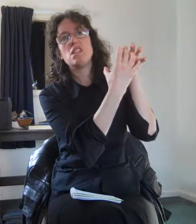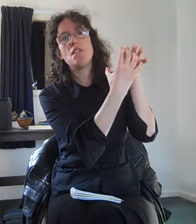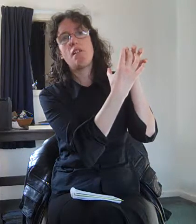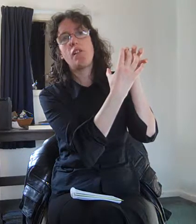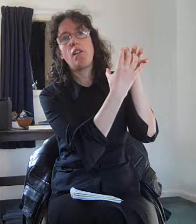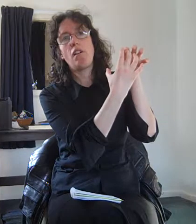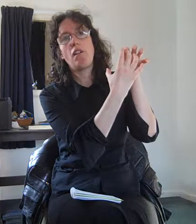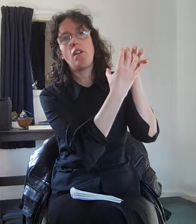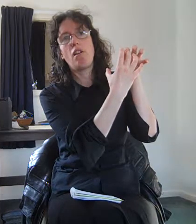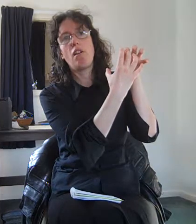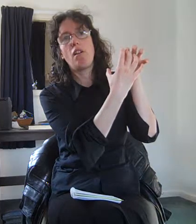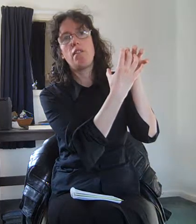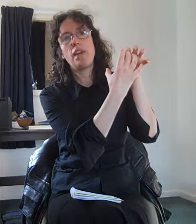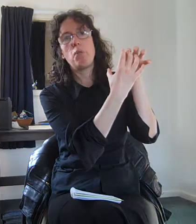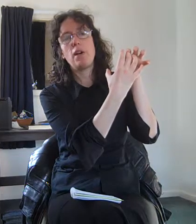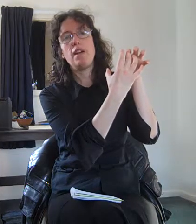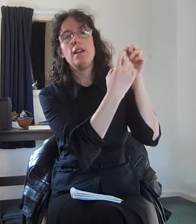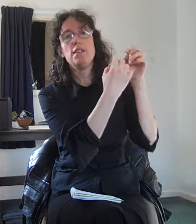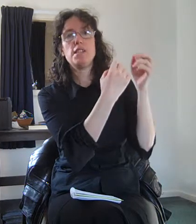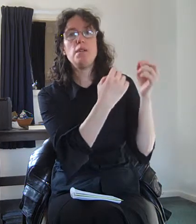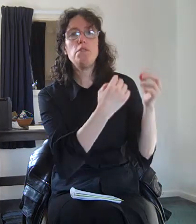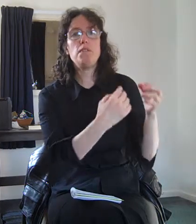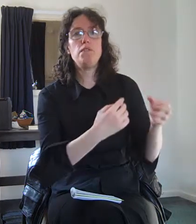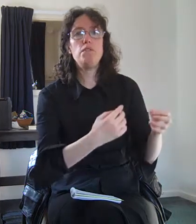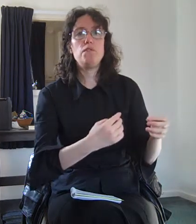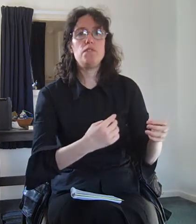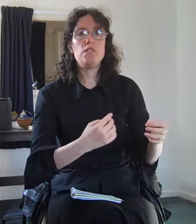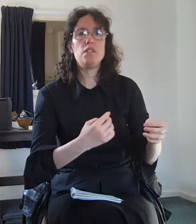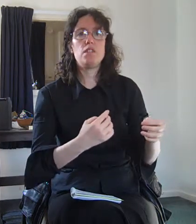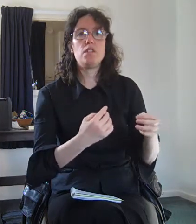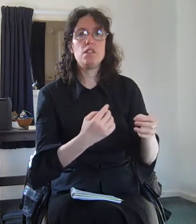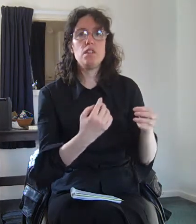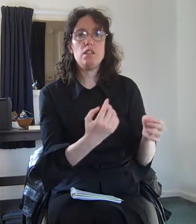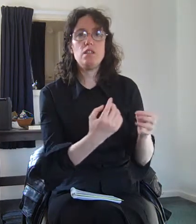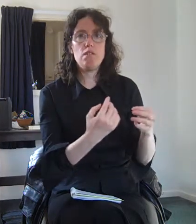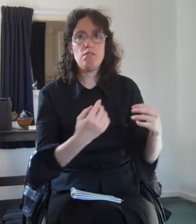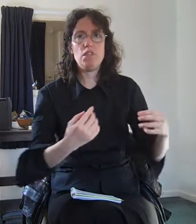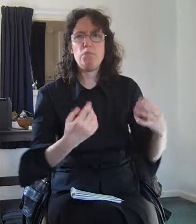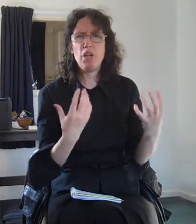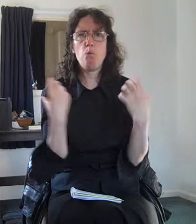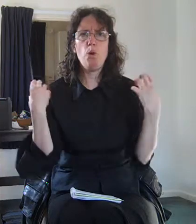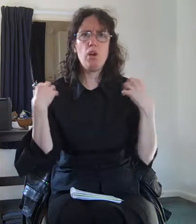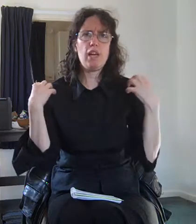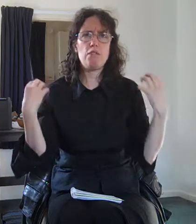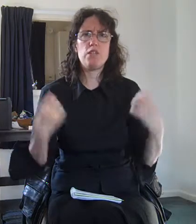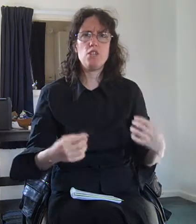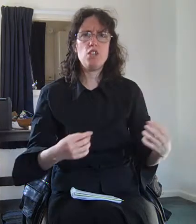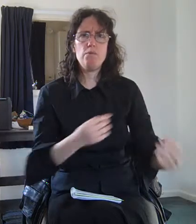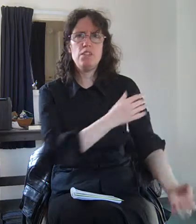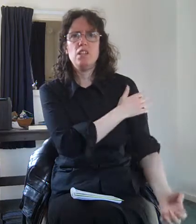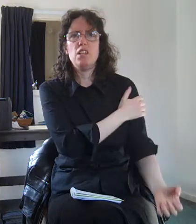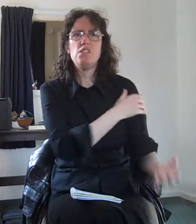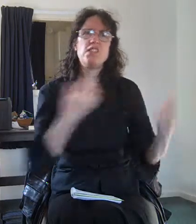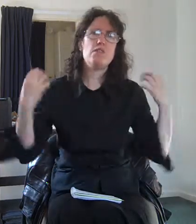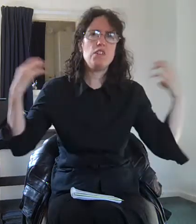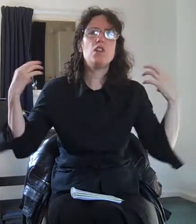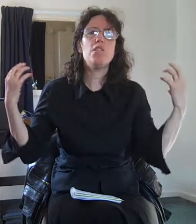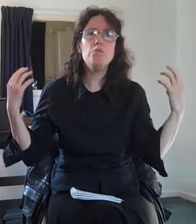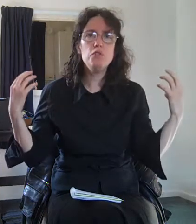stuck that way the same as if you've done a big workout at the gym and you're stiff and you can't